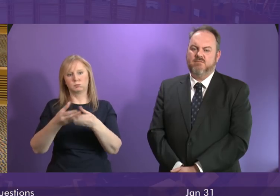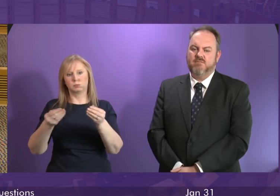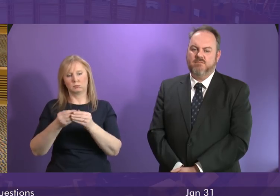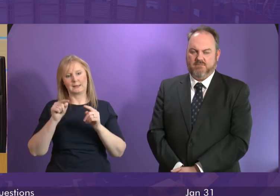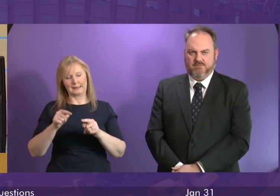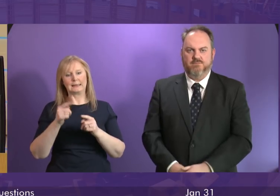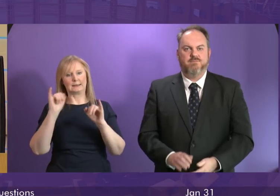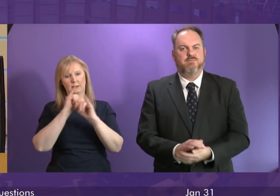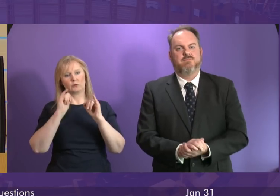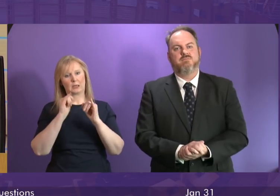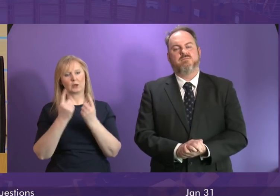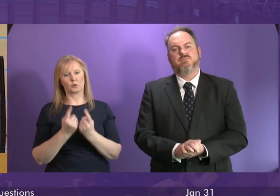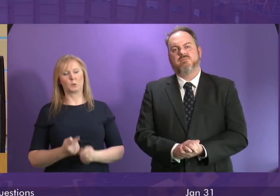issue